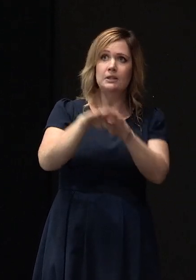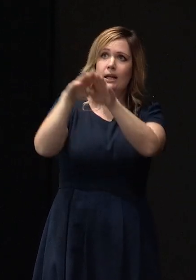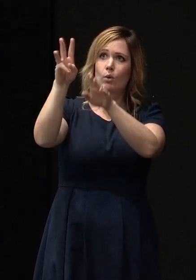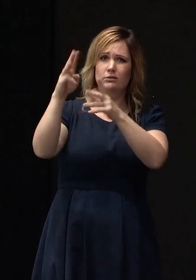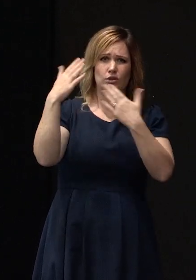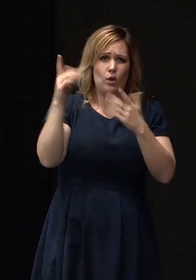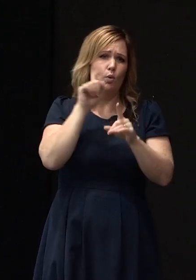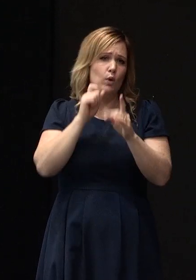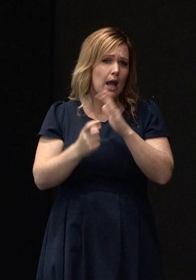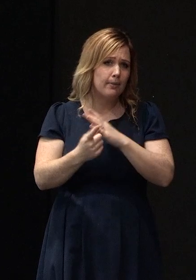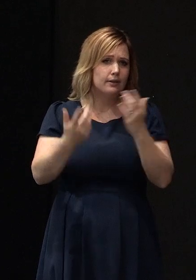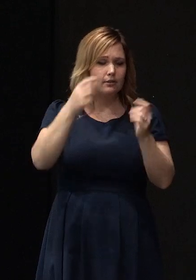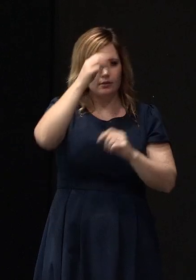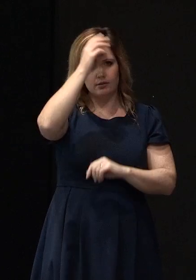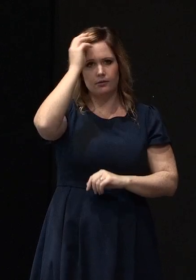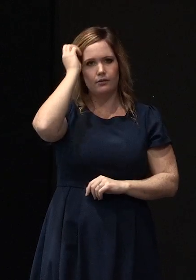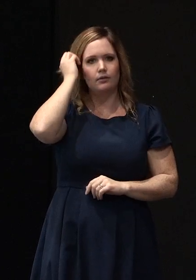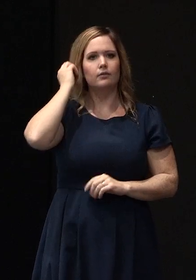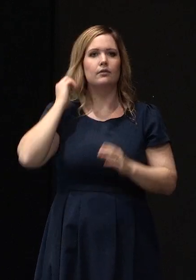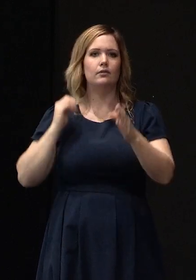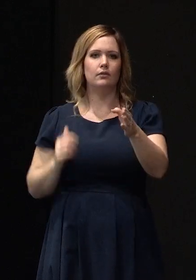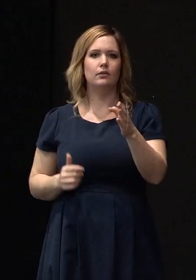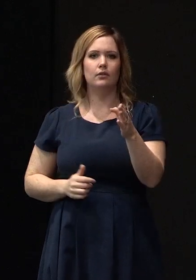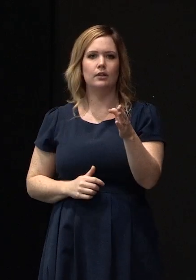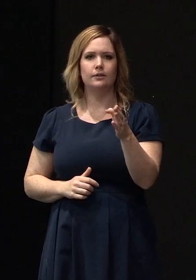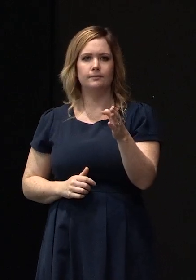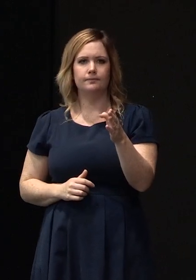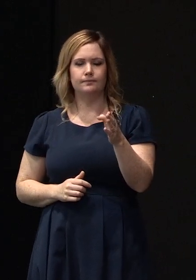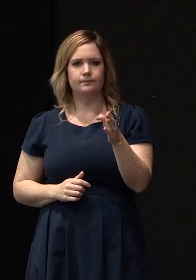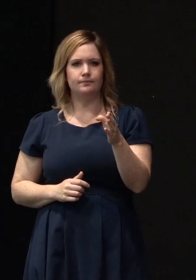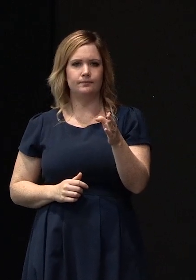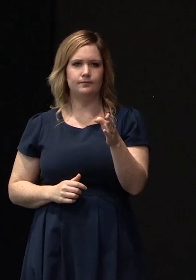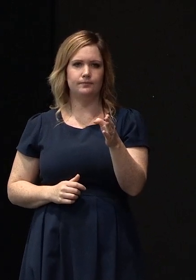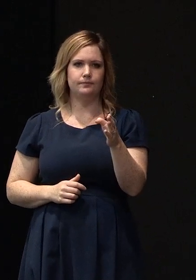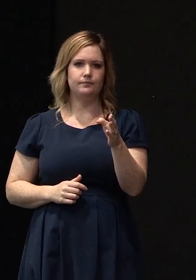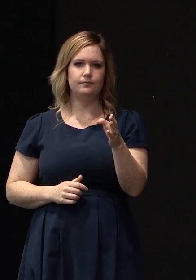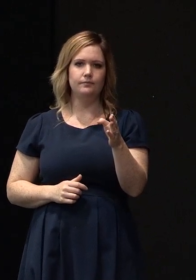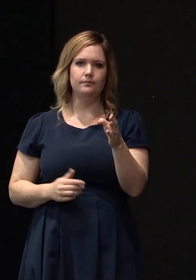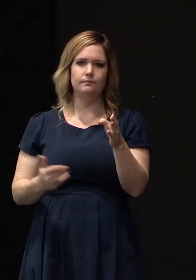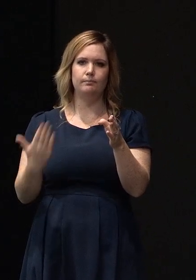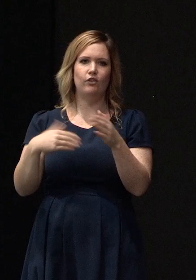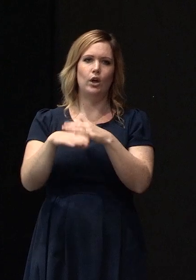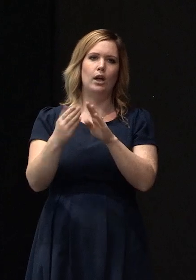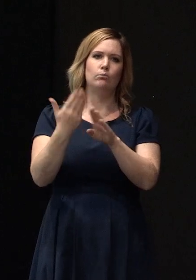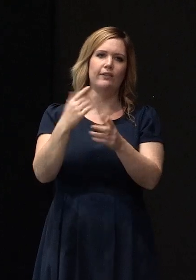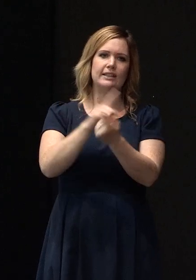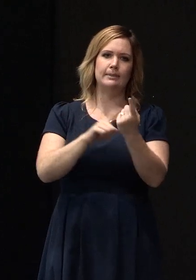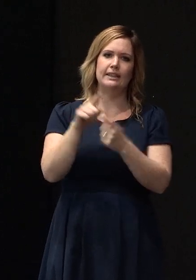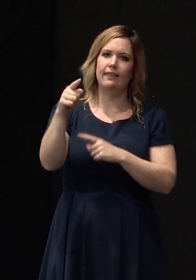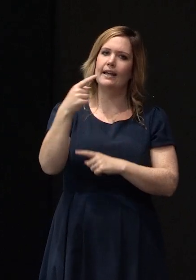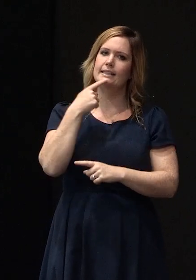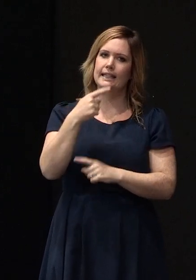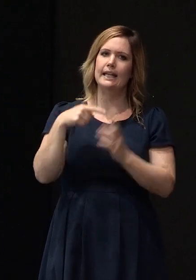it can help the council at the previous meeting we went to did say that eventually the TC3